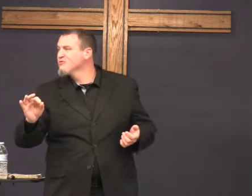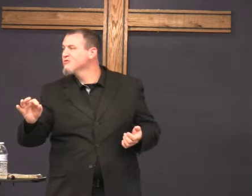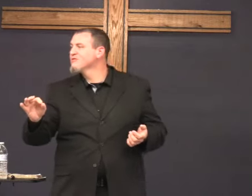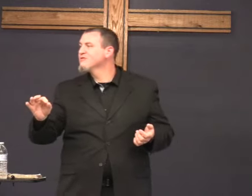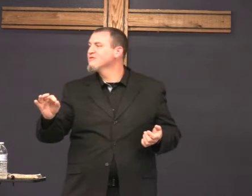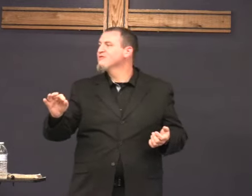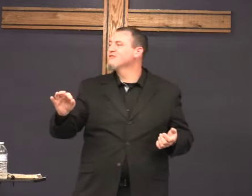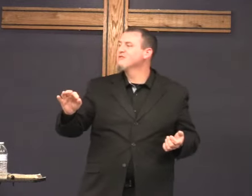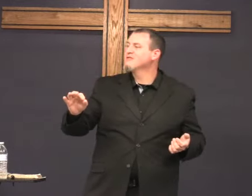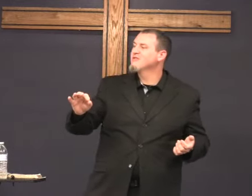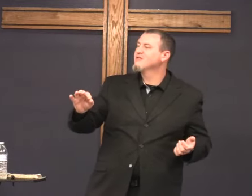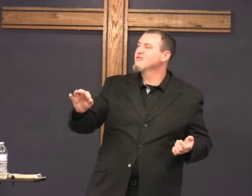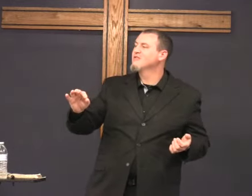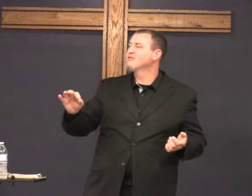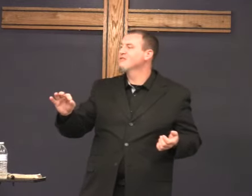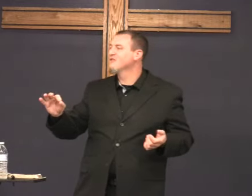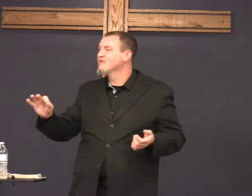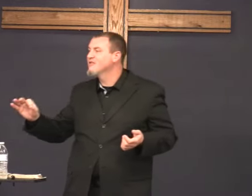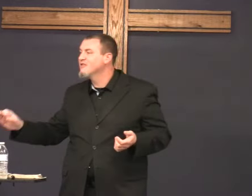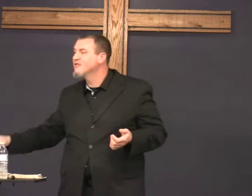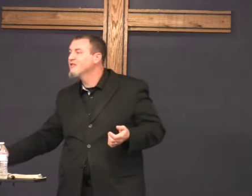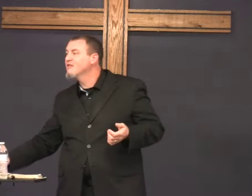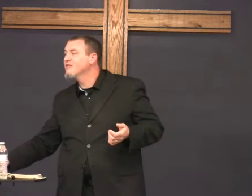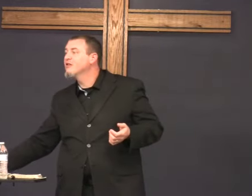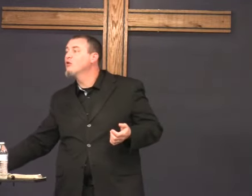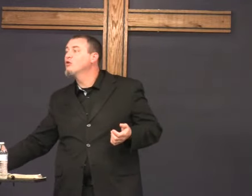Okay, that's good. Okay. Okay. Okay.